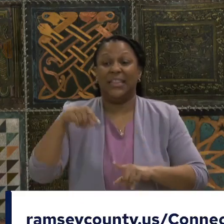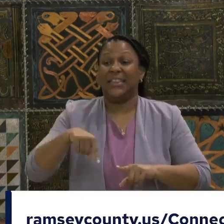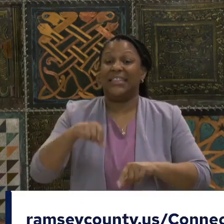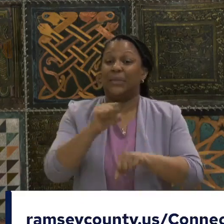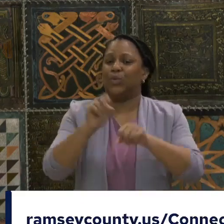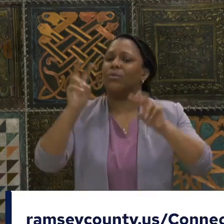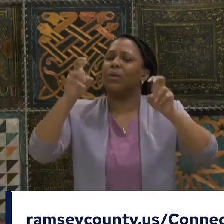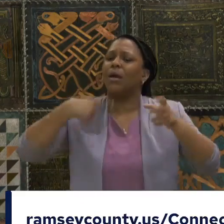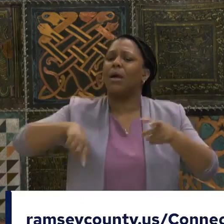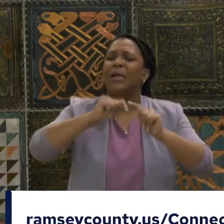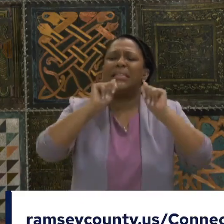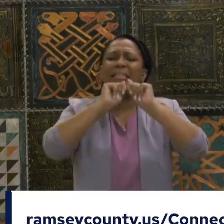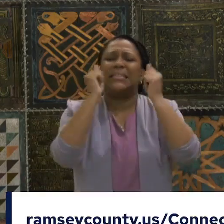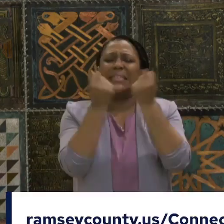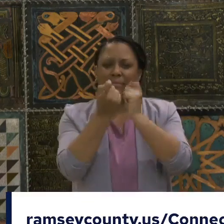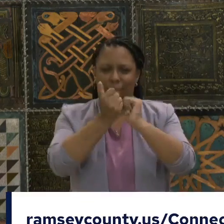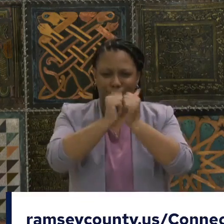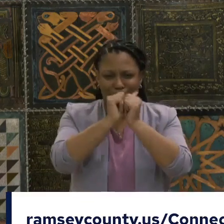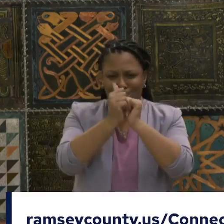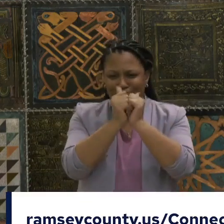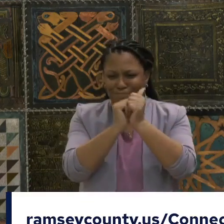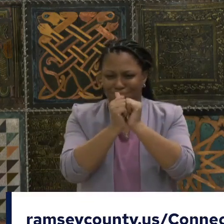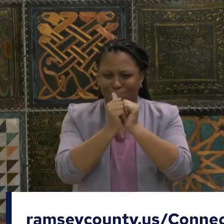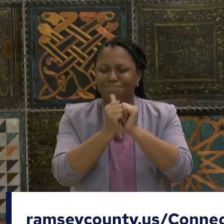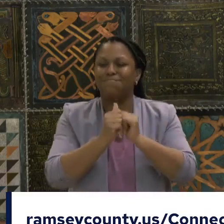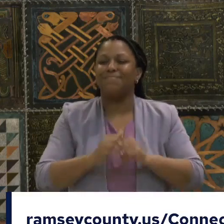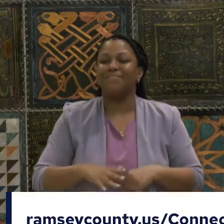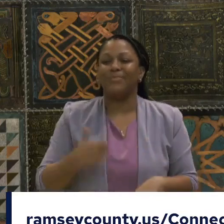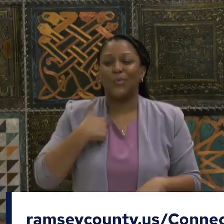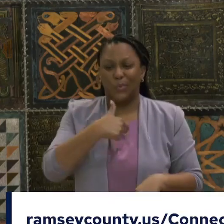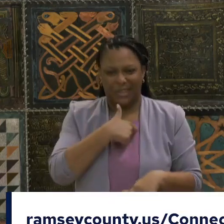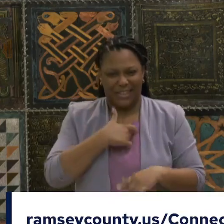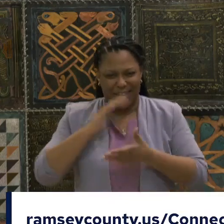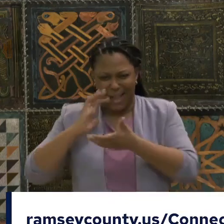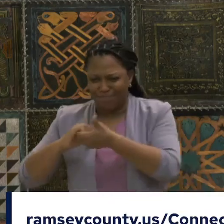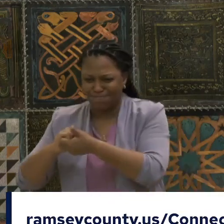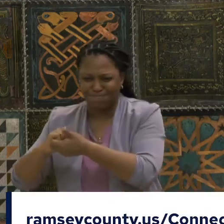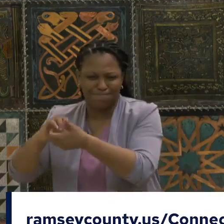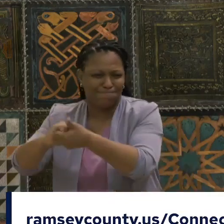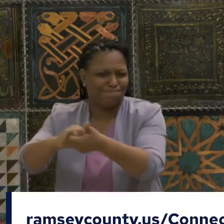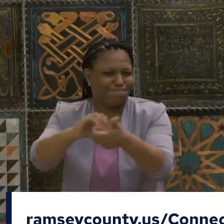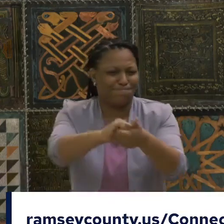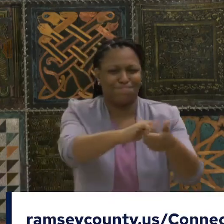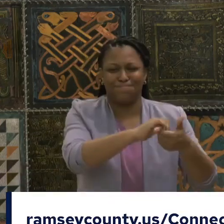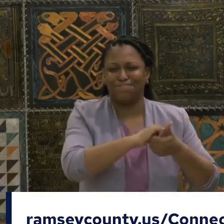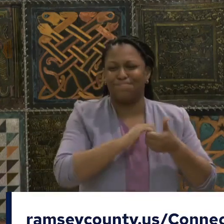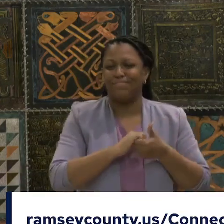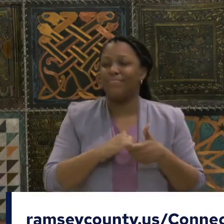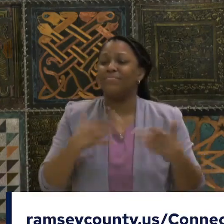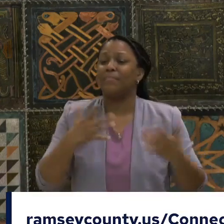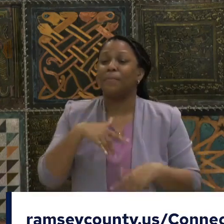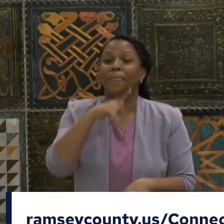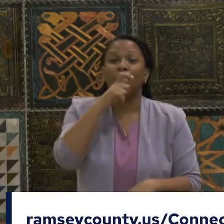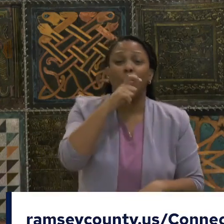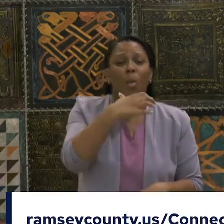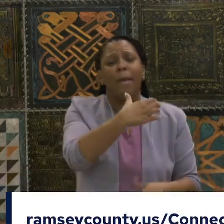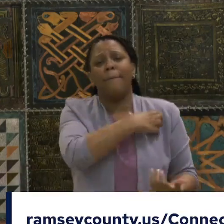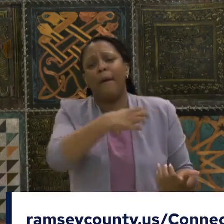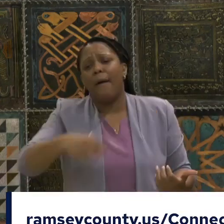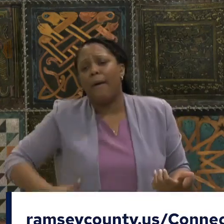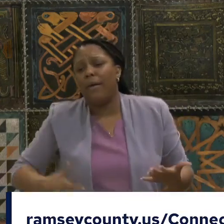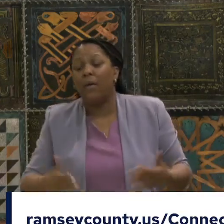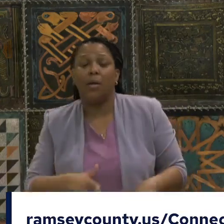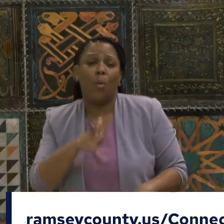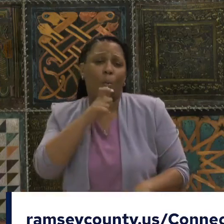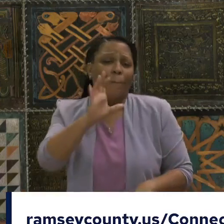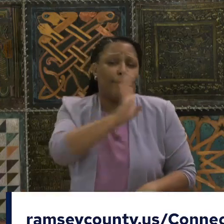That what matters more than who your mayor is and who your county board chair is, is how your